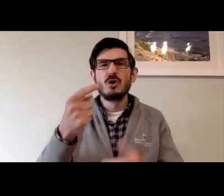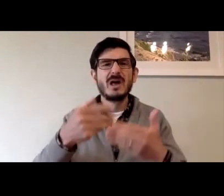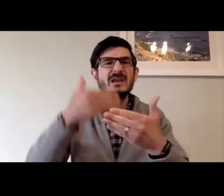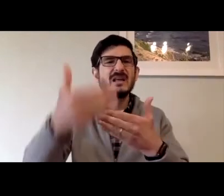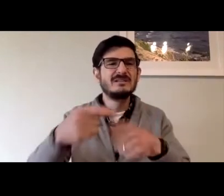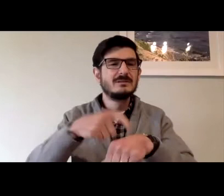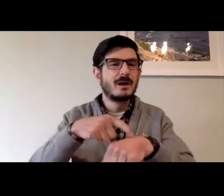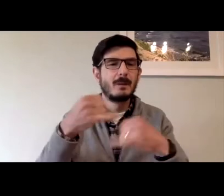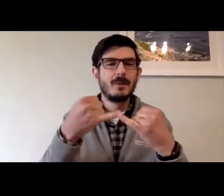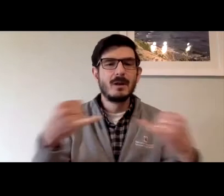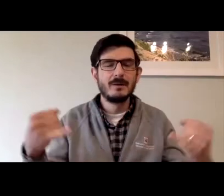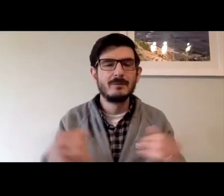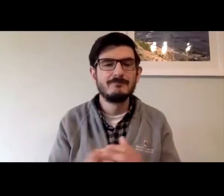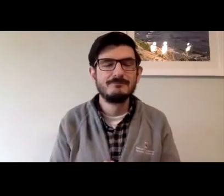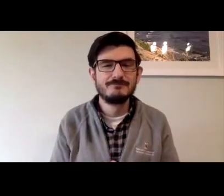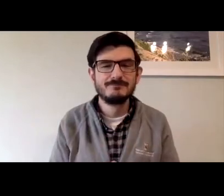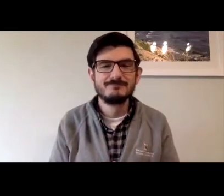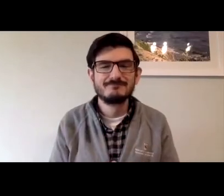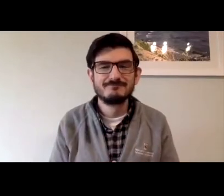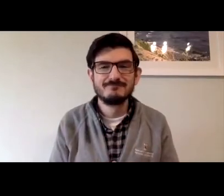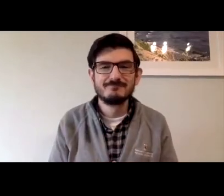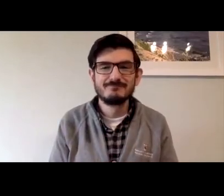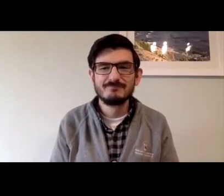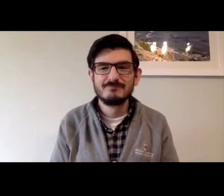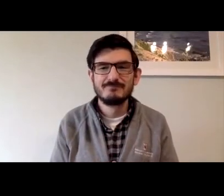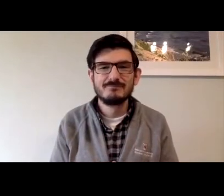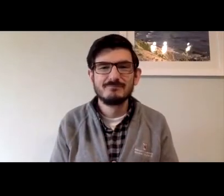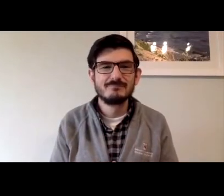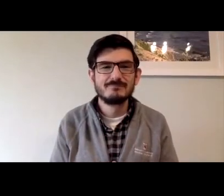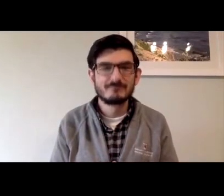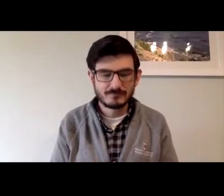Let's take a look at the next timeline.